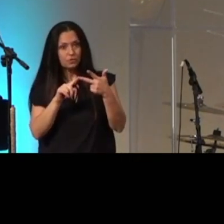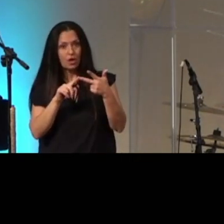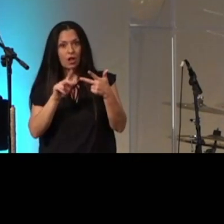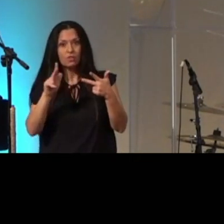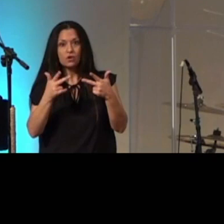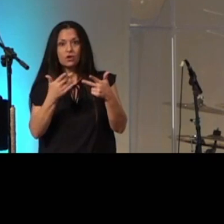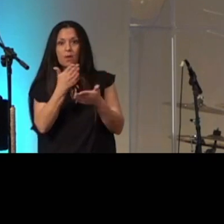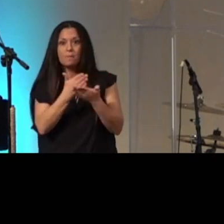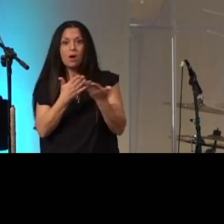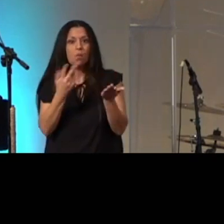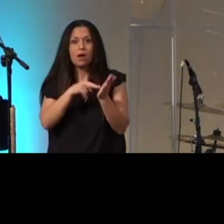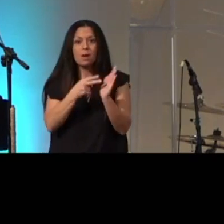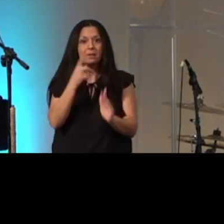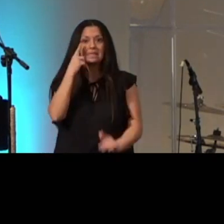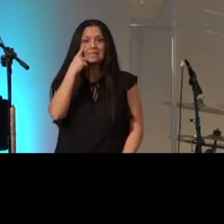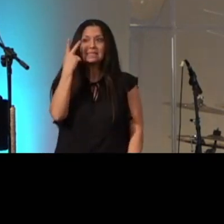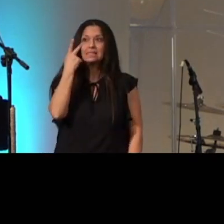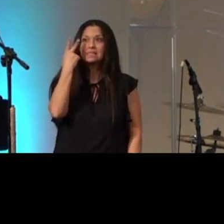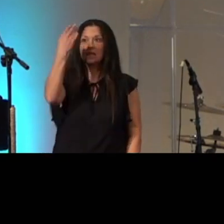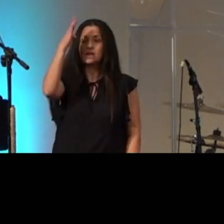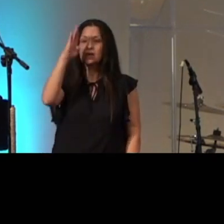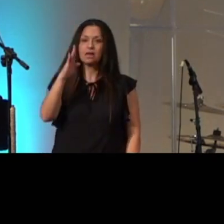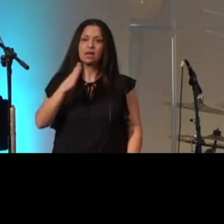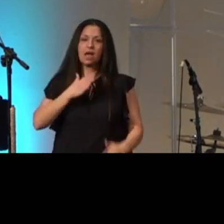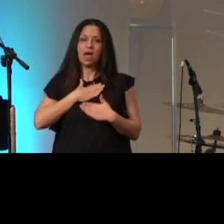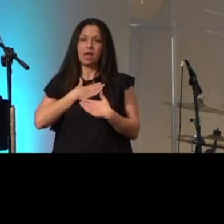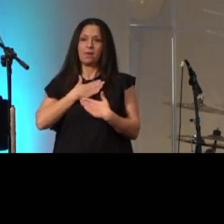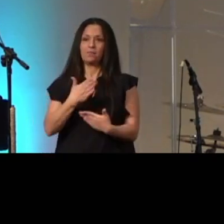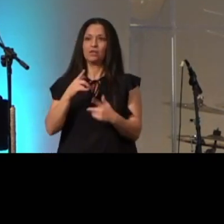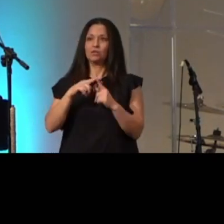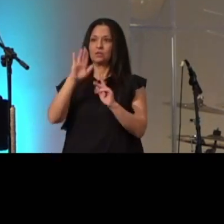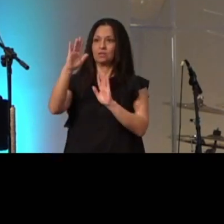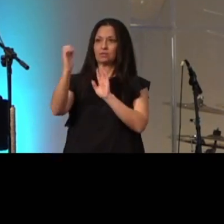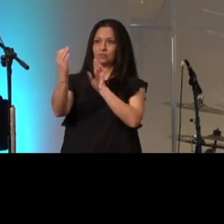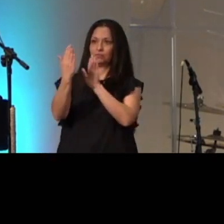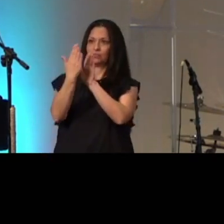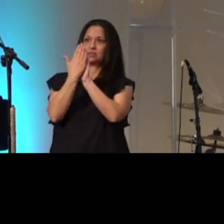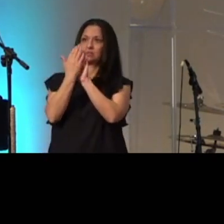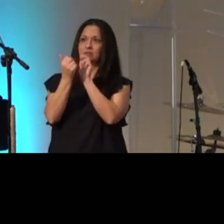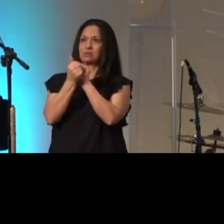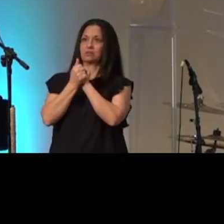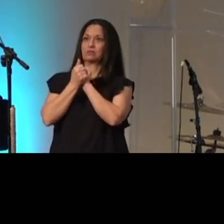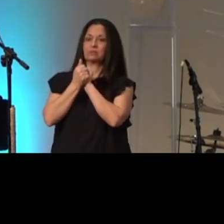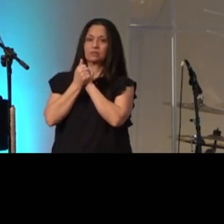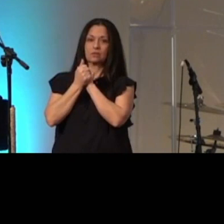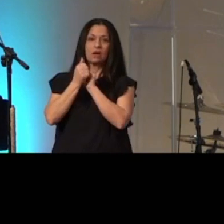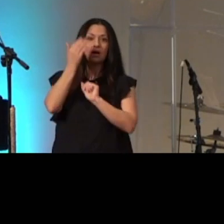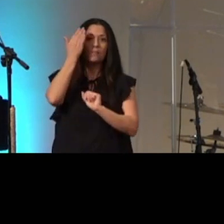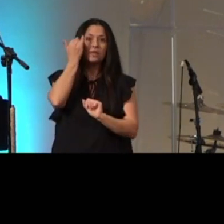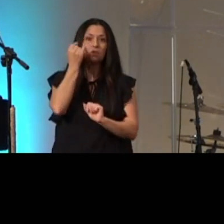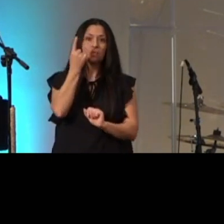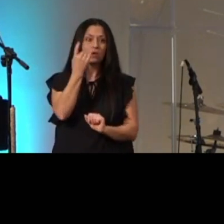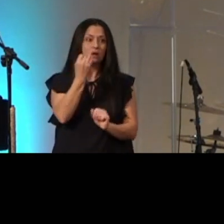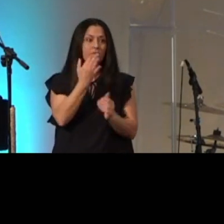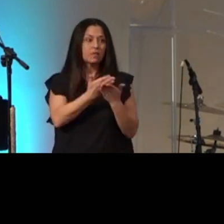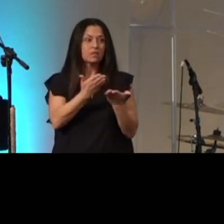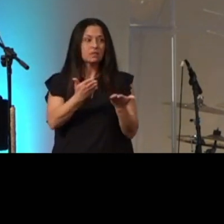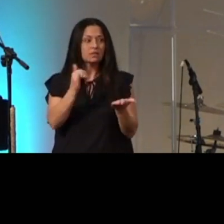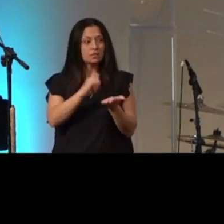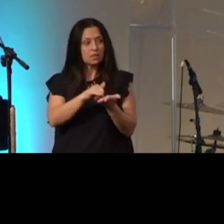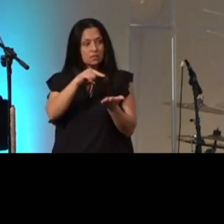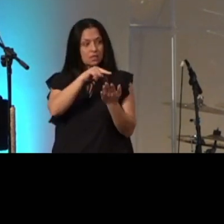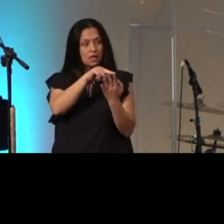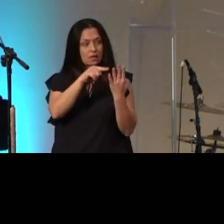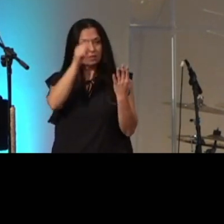see god means to be admitted into his presence because one of the things that